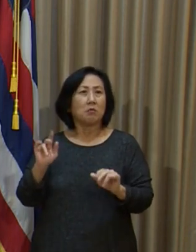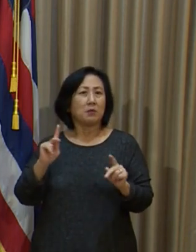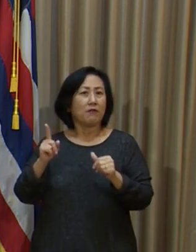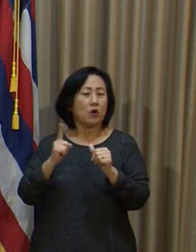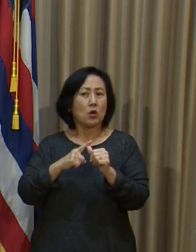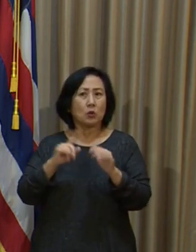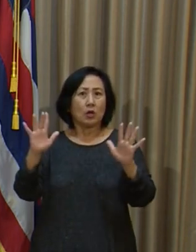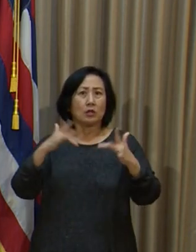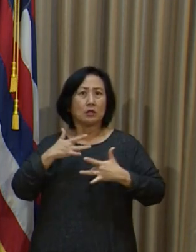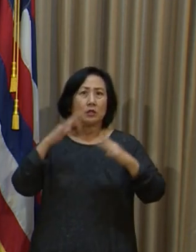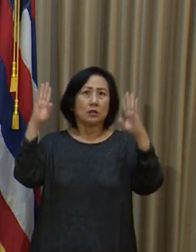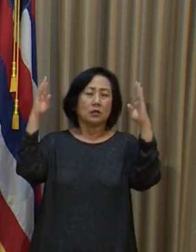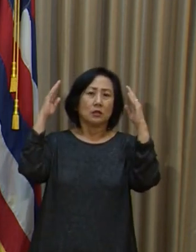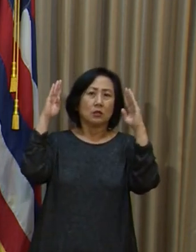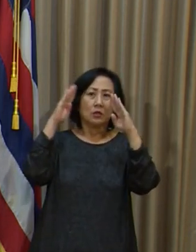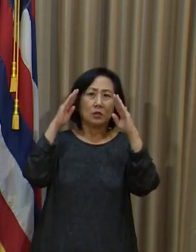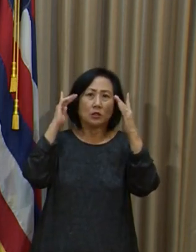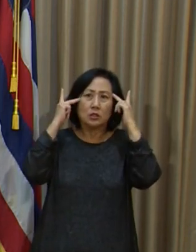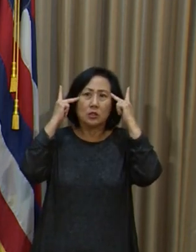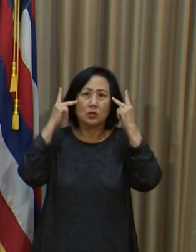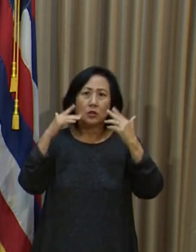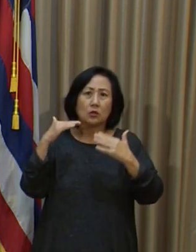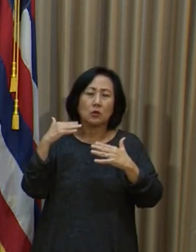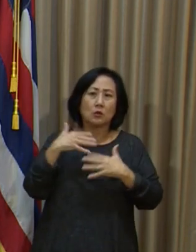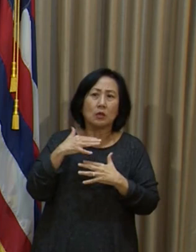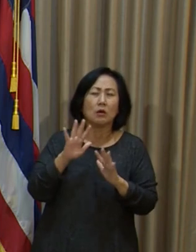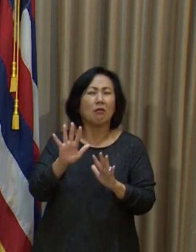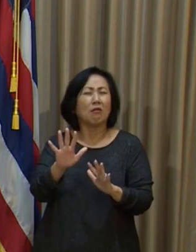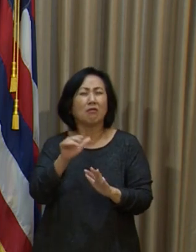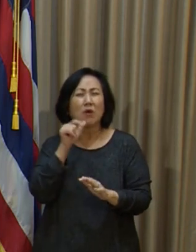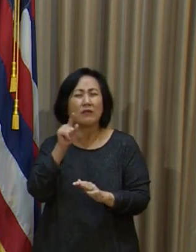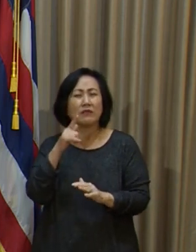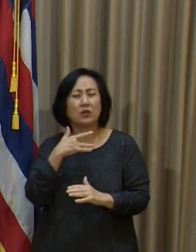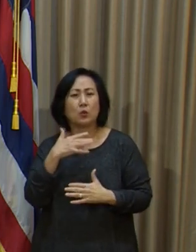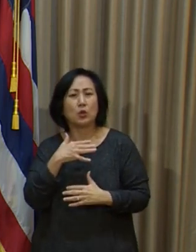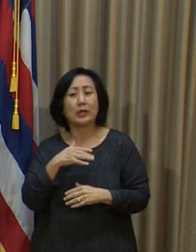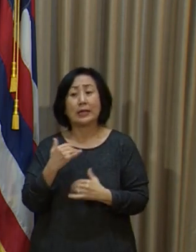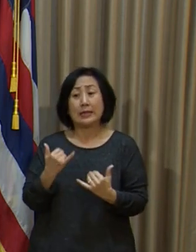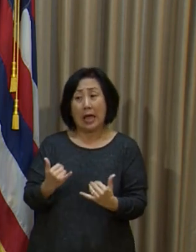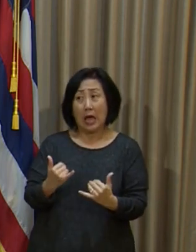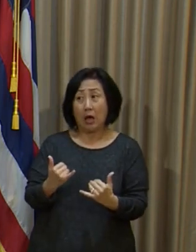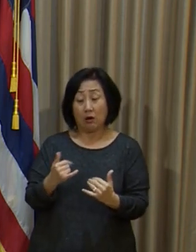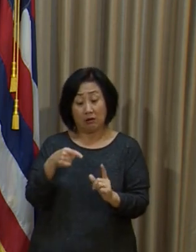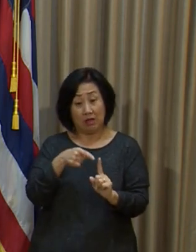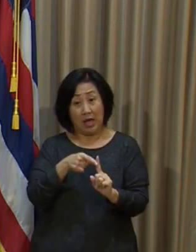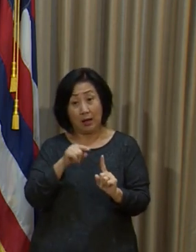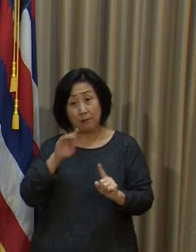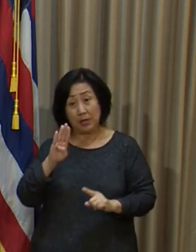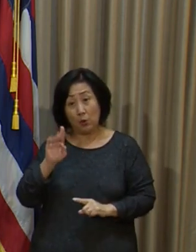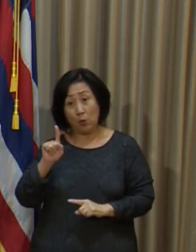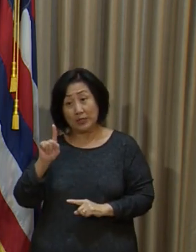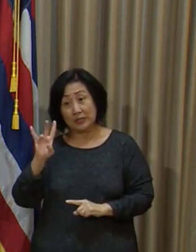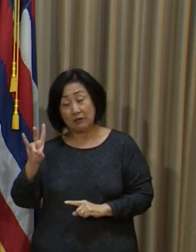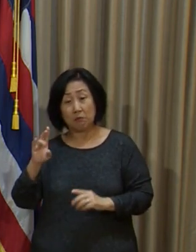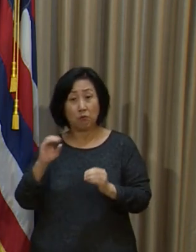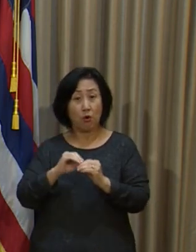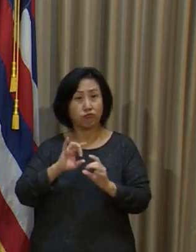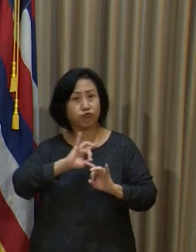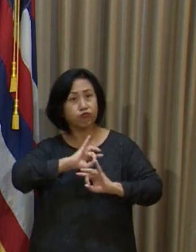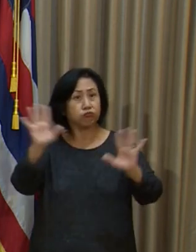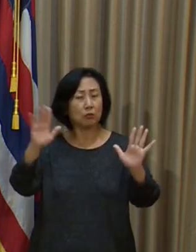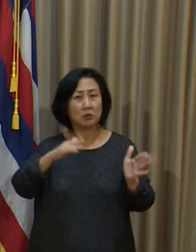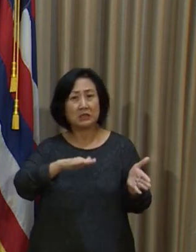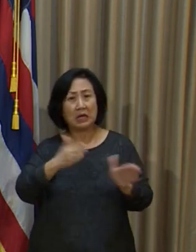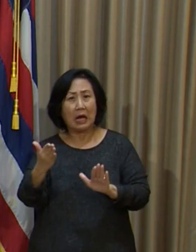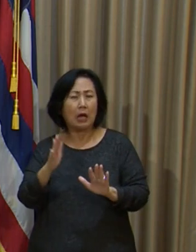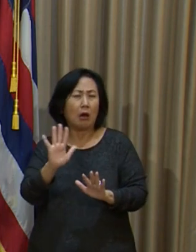concern or fear. They shouldn't be afraid. We don't feel that we know it right now that it's more lethal or anything. We'll continue to